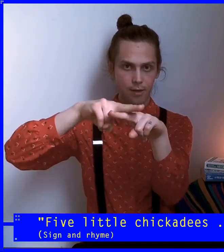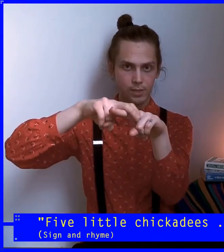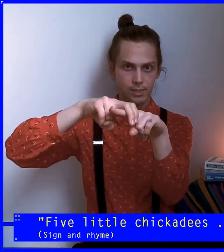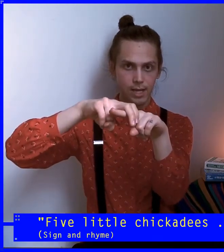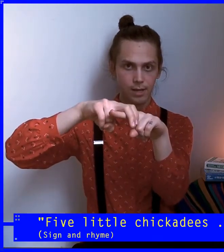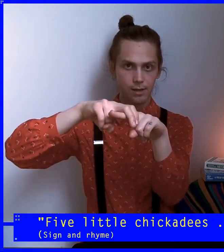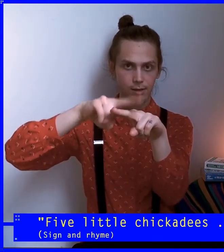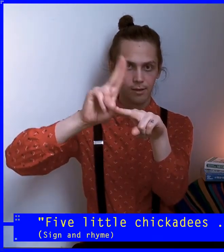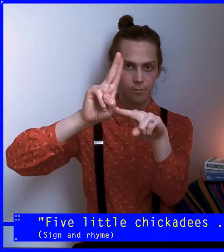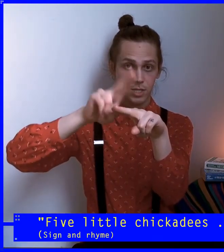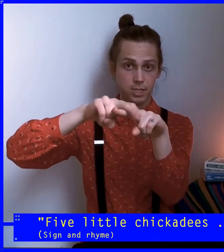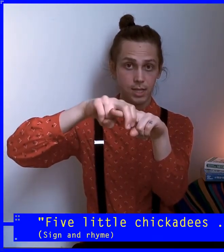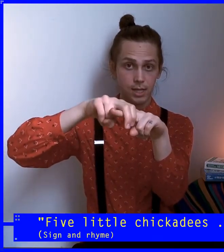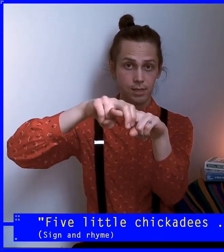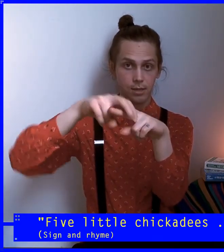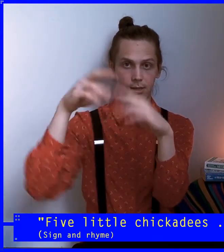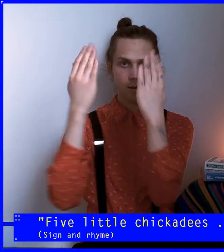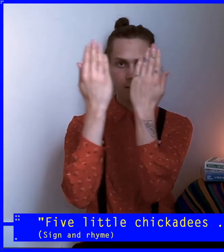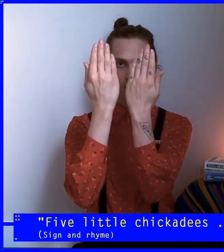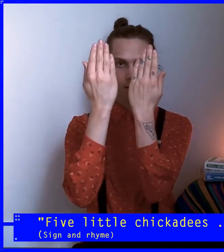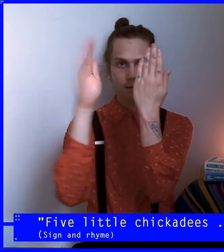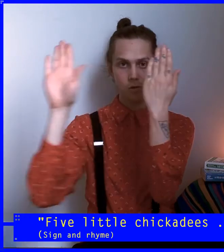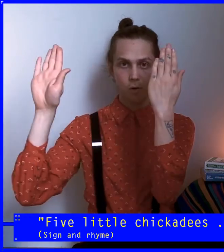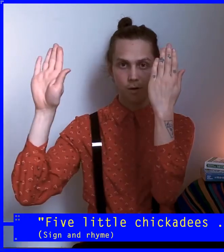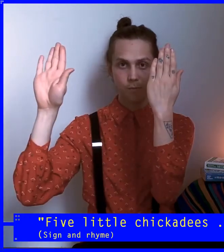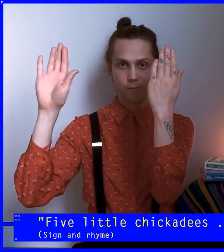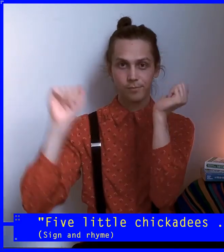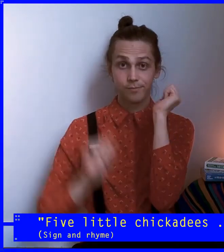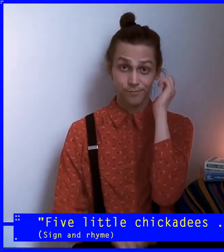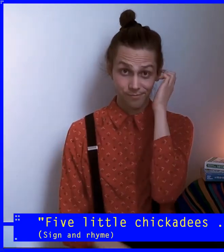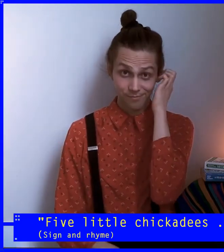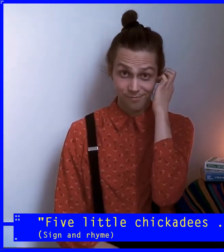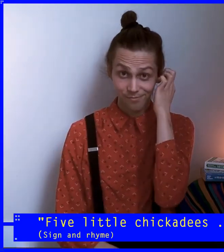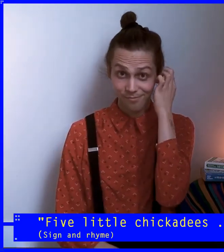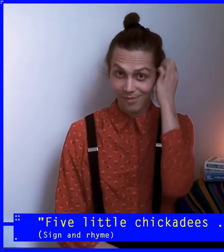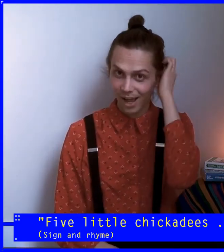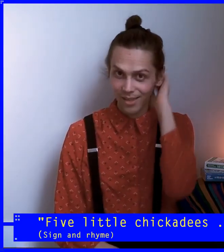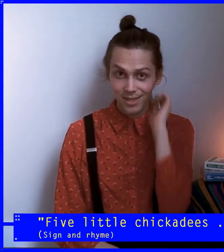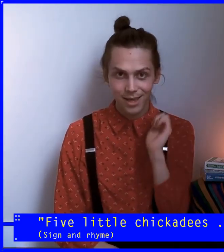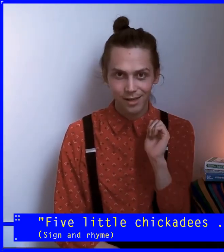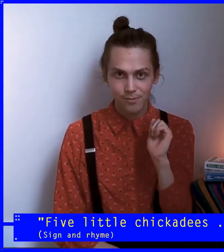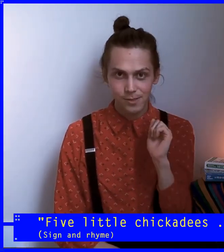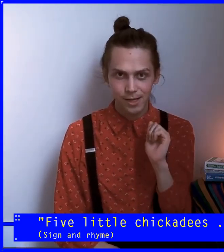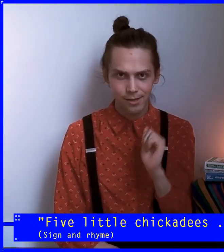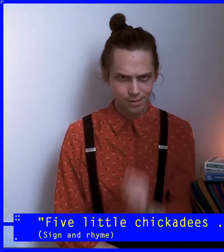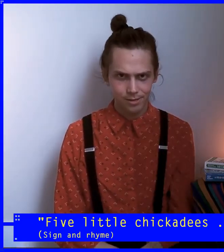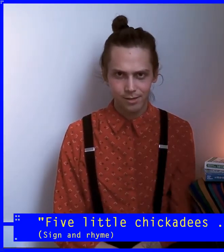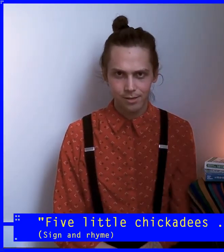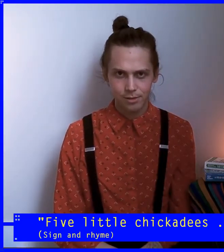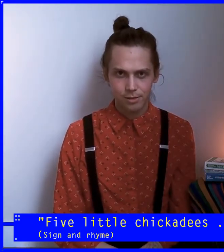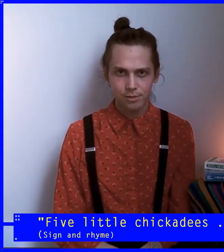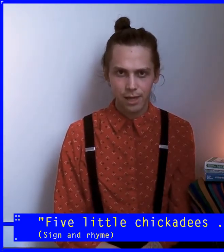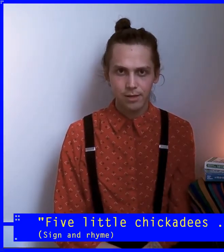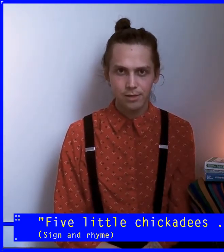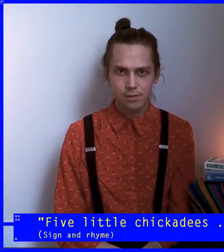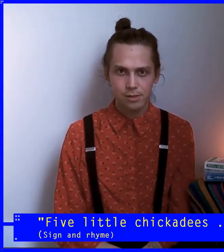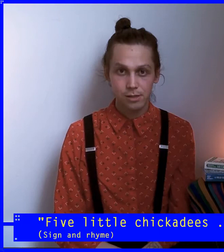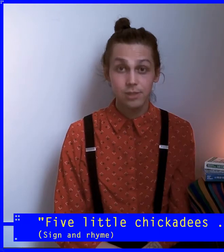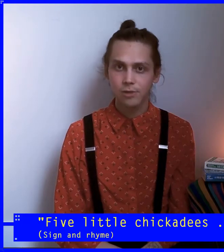And we sit. Sitting in a door. I think that covers it. Did you like all those? Let's try